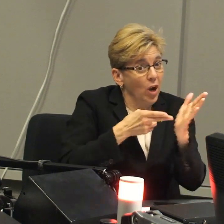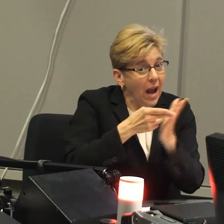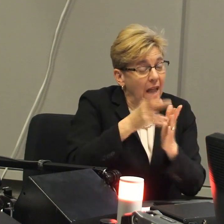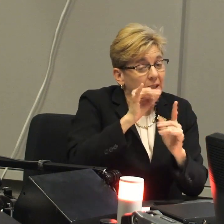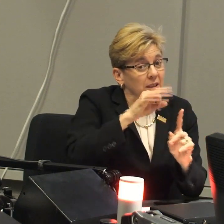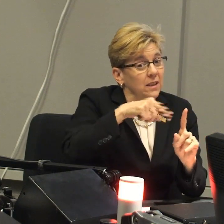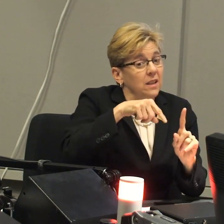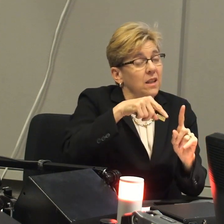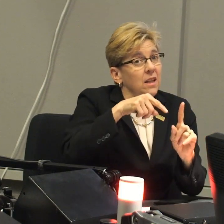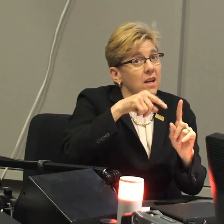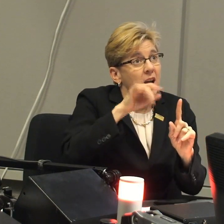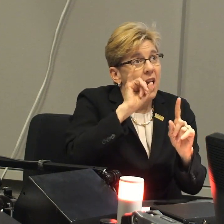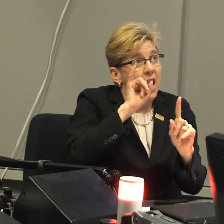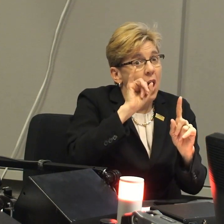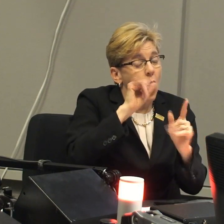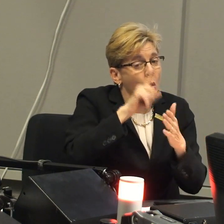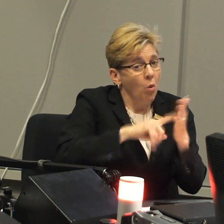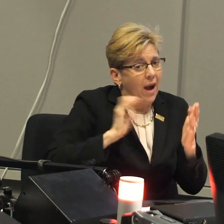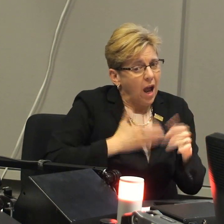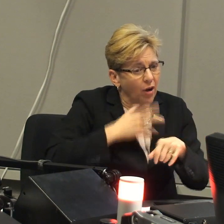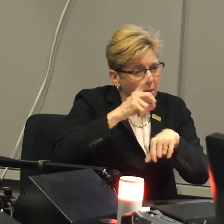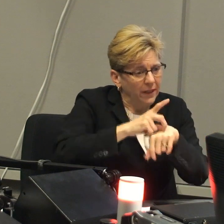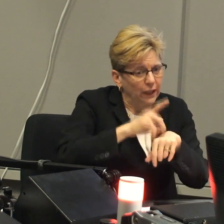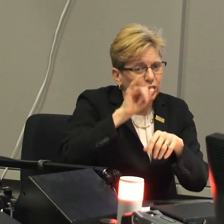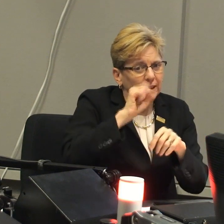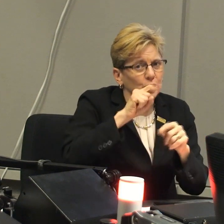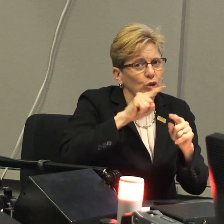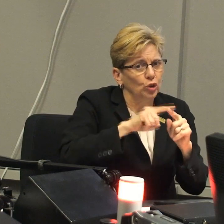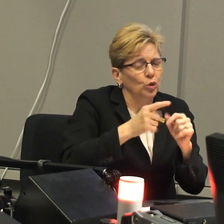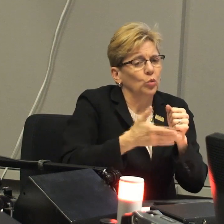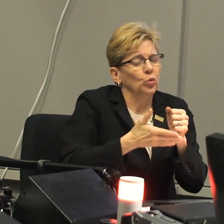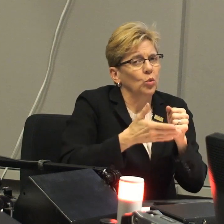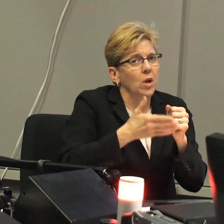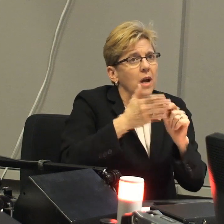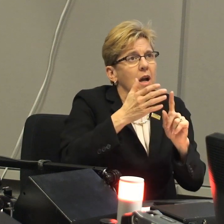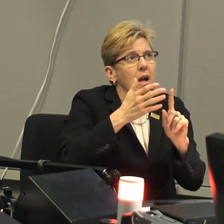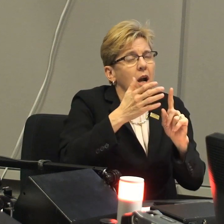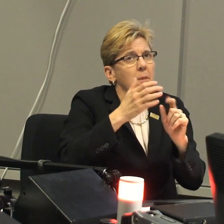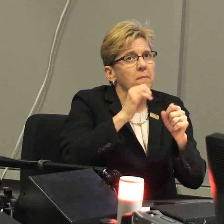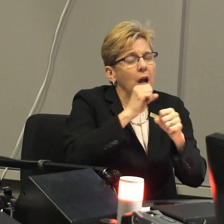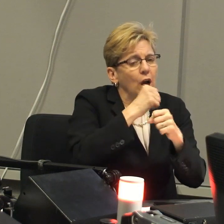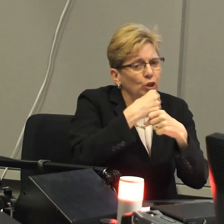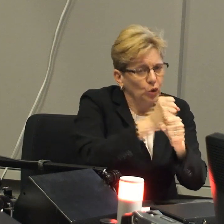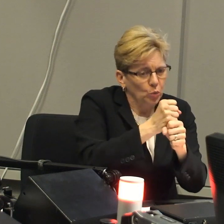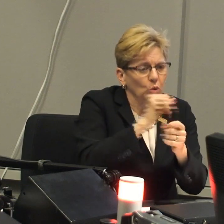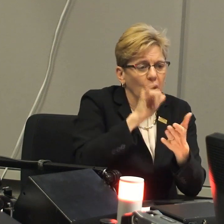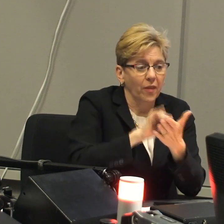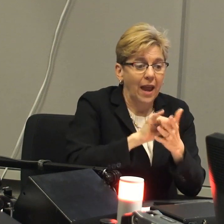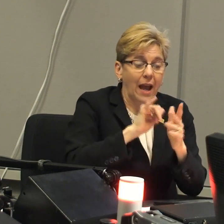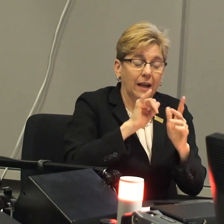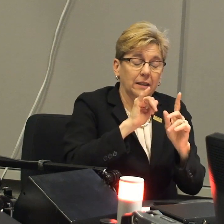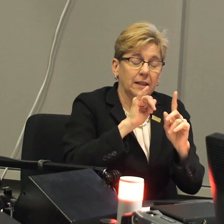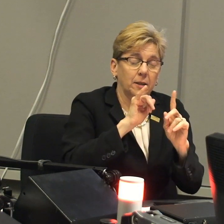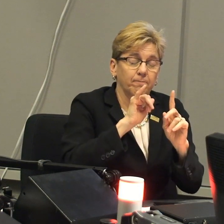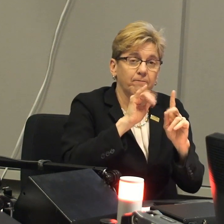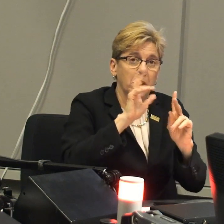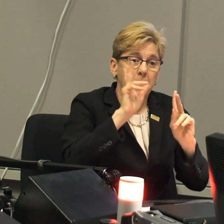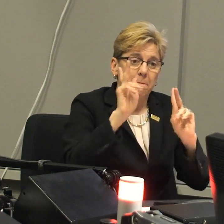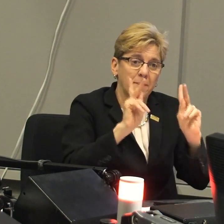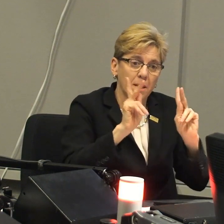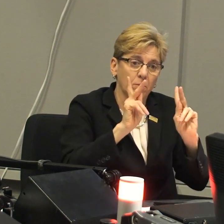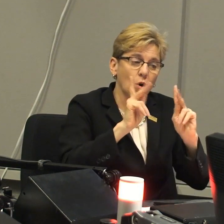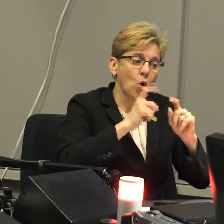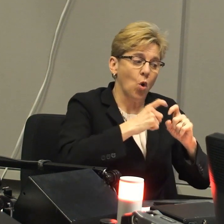the neighborhood around us. And to be very honest, while our obligation is certainly to ensure